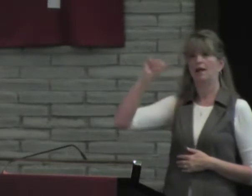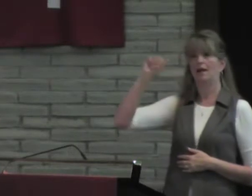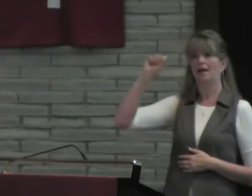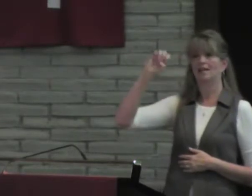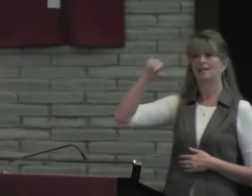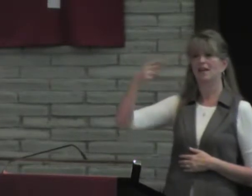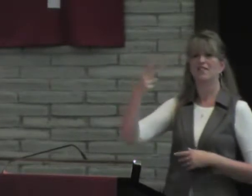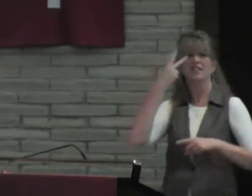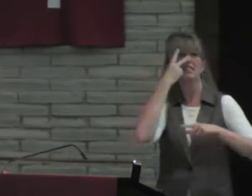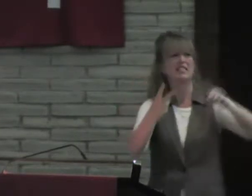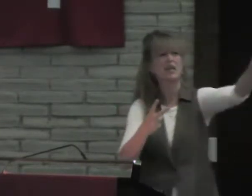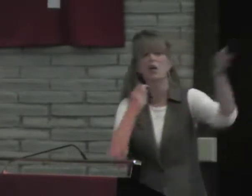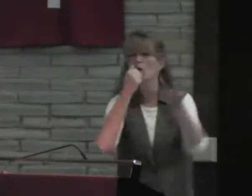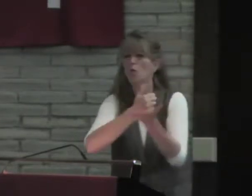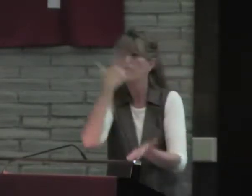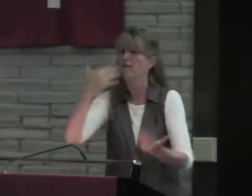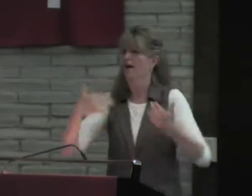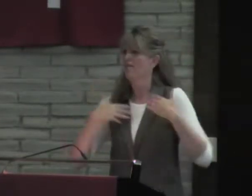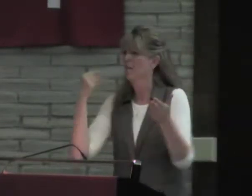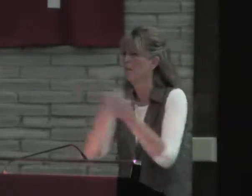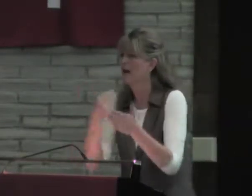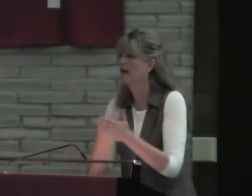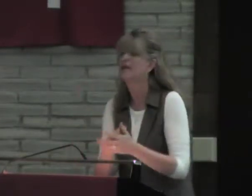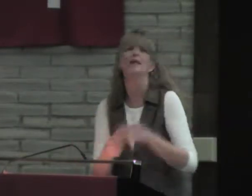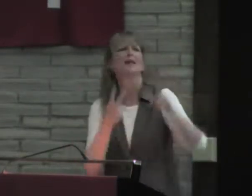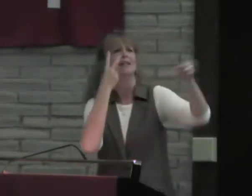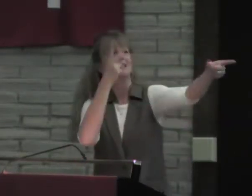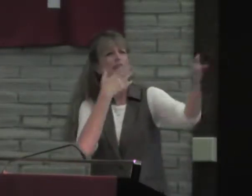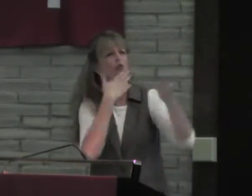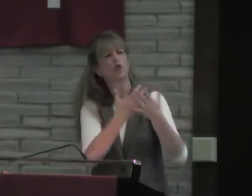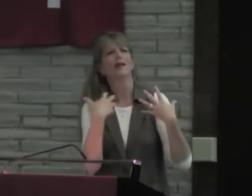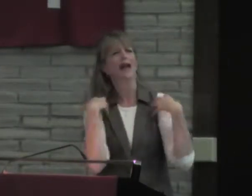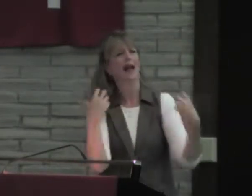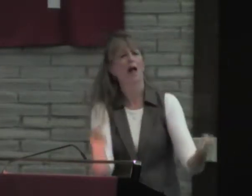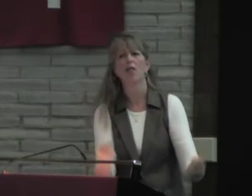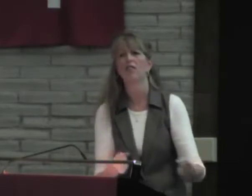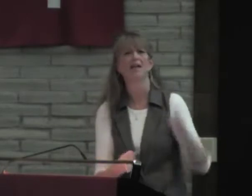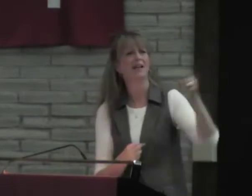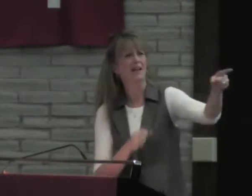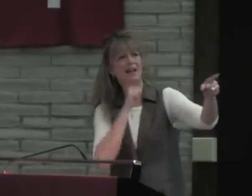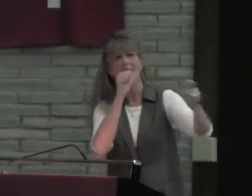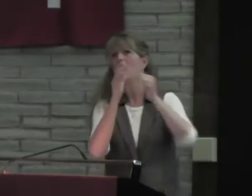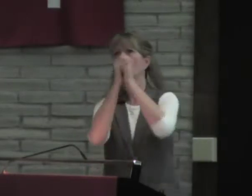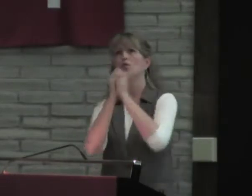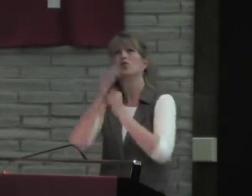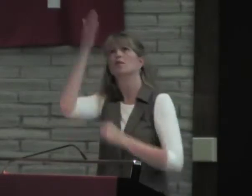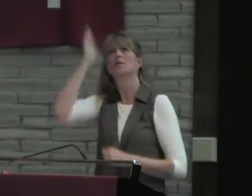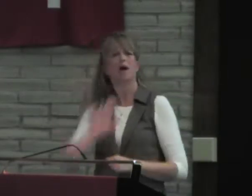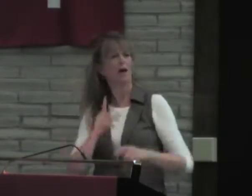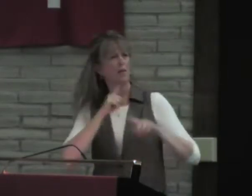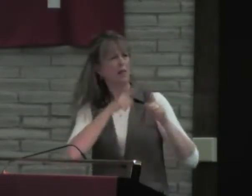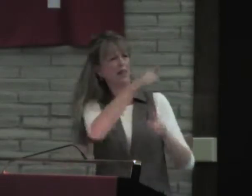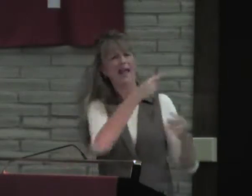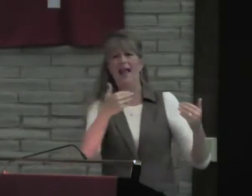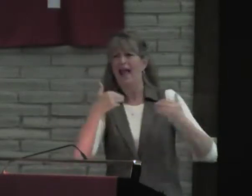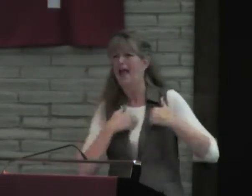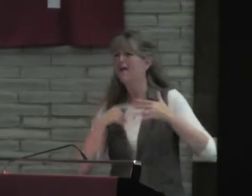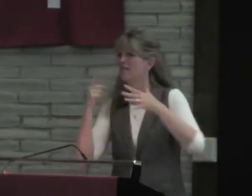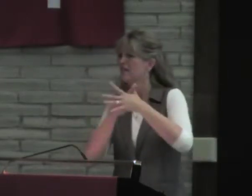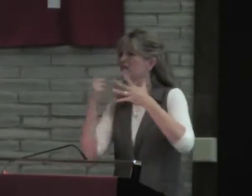because that man, Asaph, he sees all the wealth, all the money, their good health. But they're not worshiping